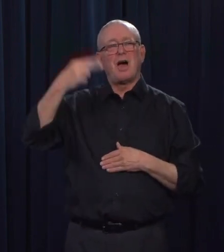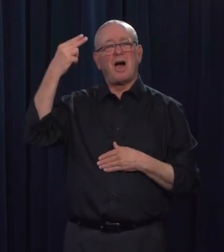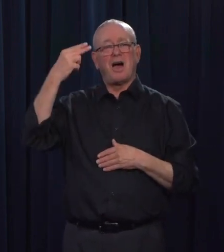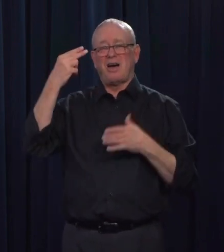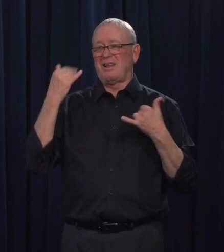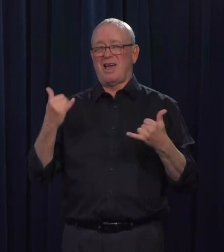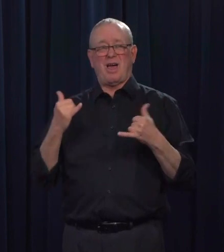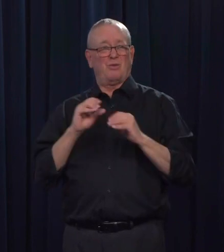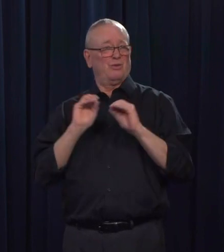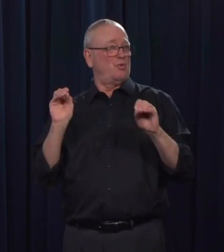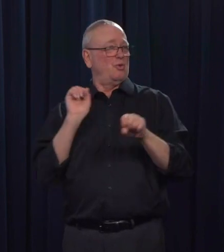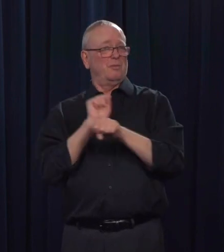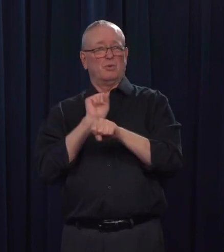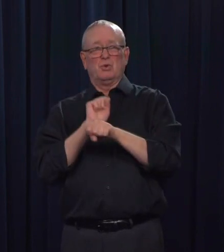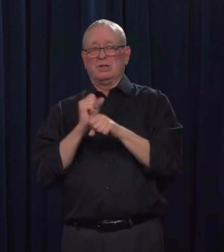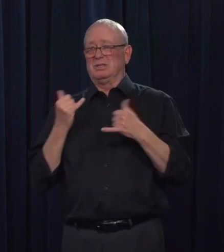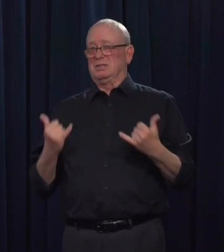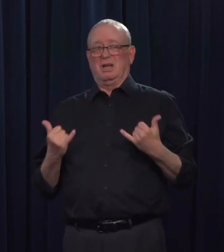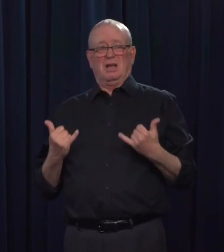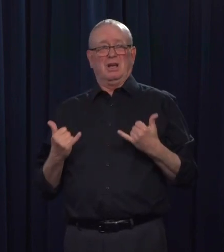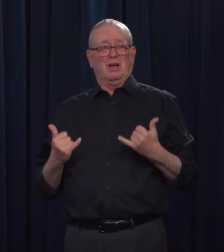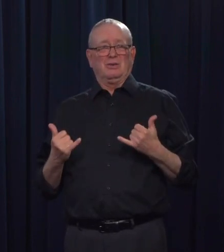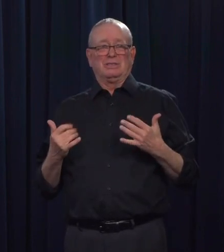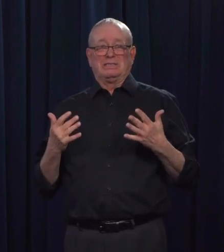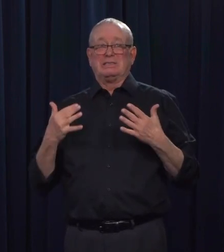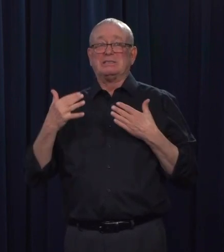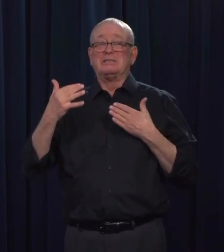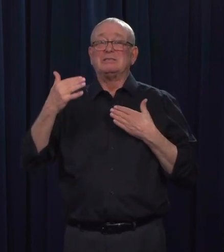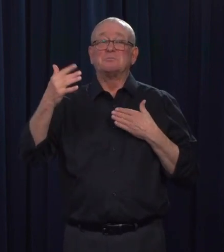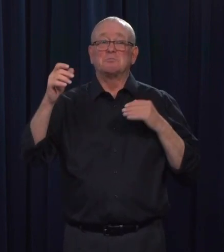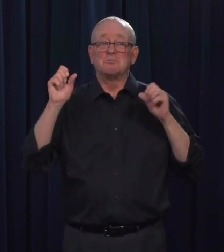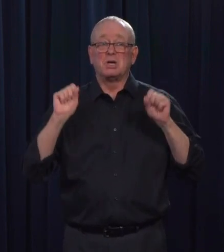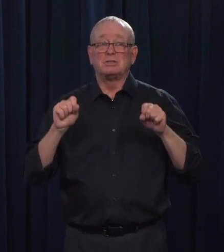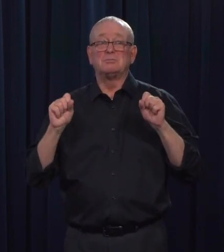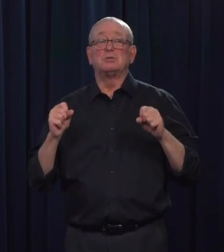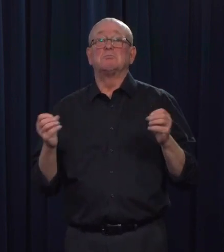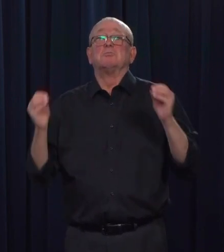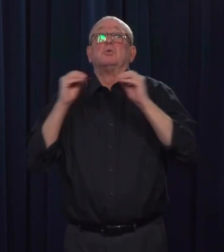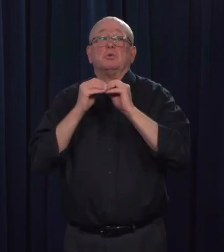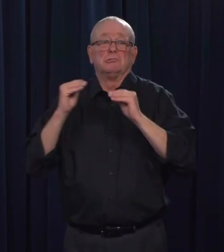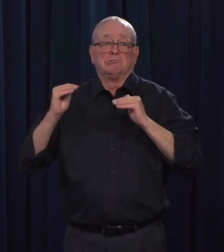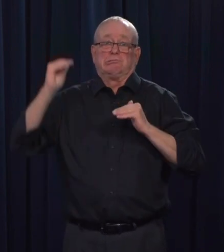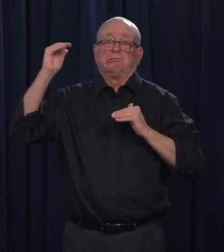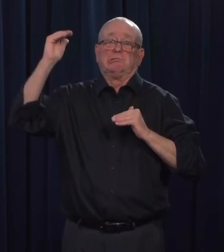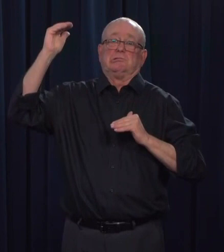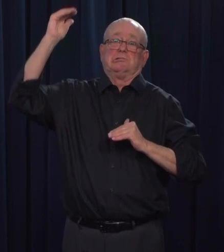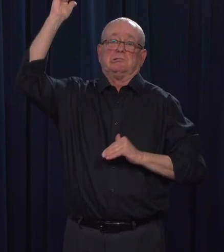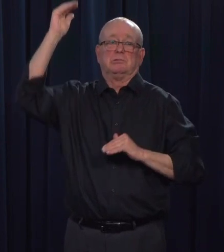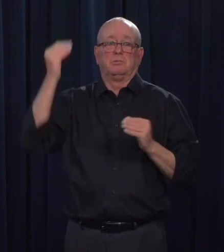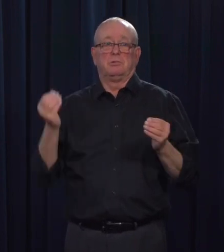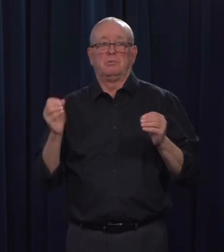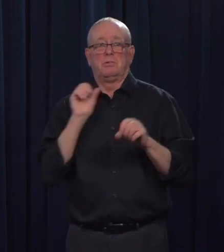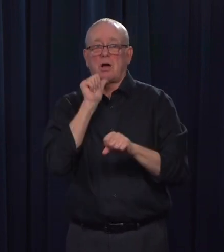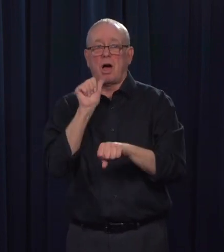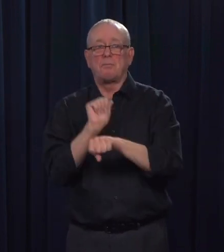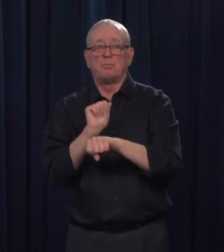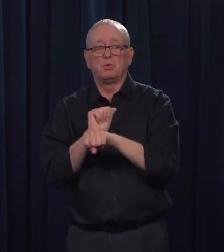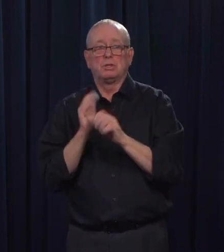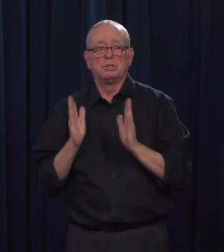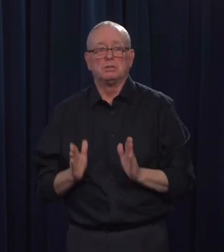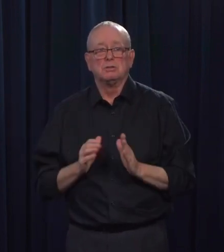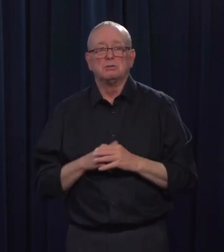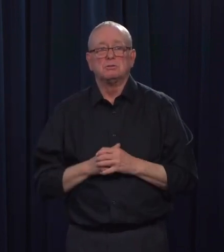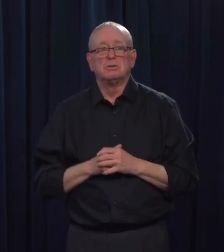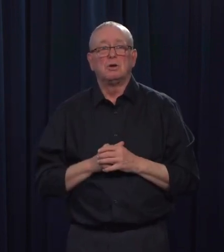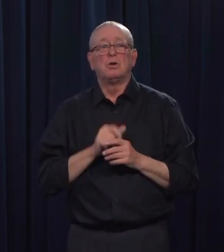be even higher, we want to make sure that we could match skills that Albertans have here to job opportunities here in the province. So,